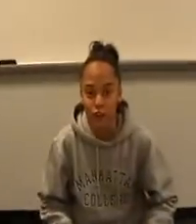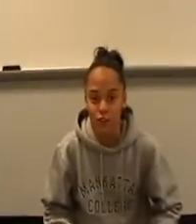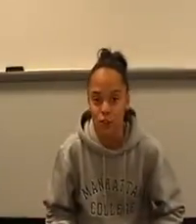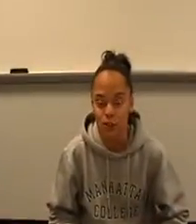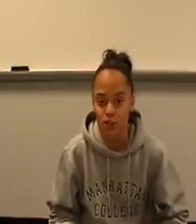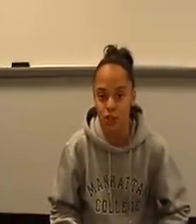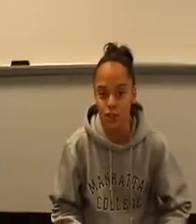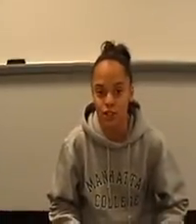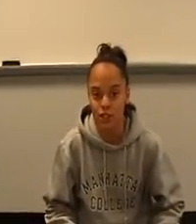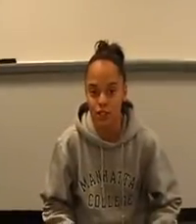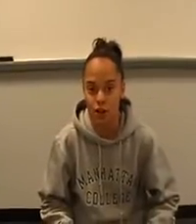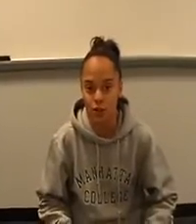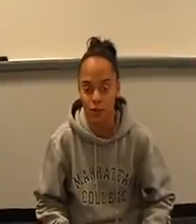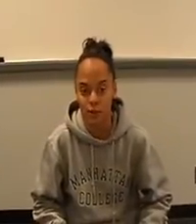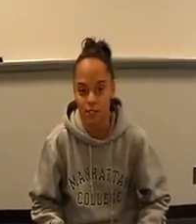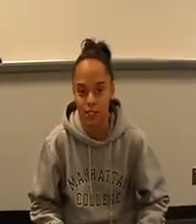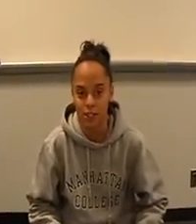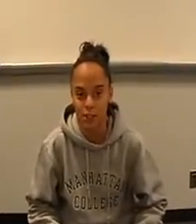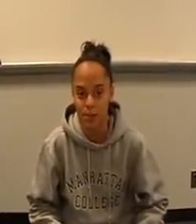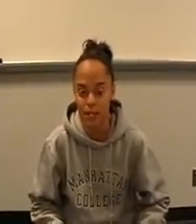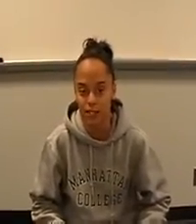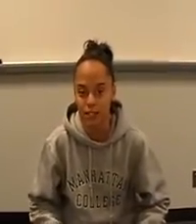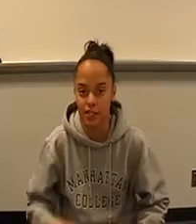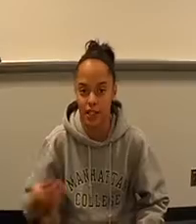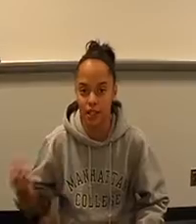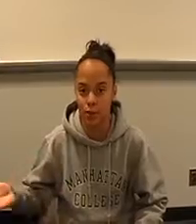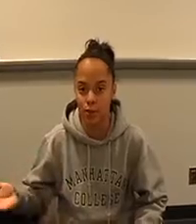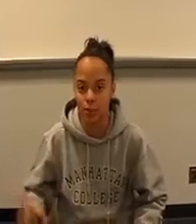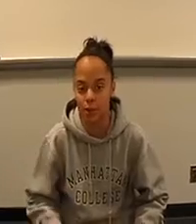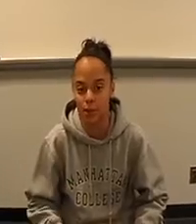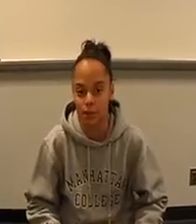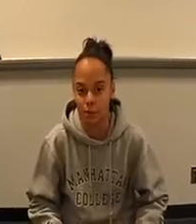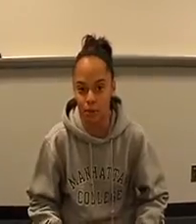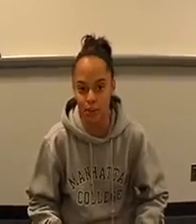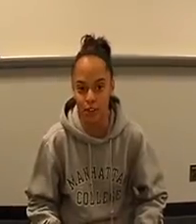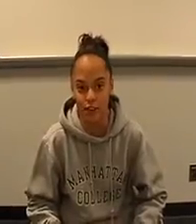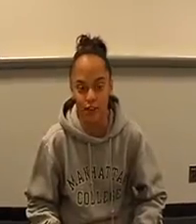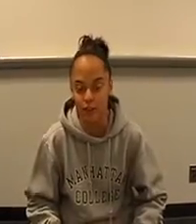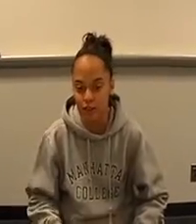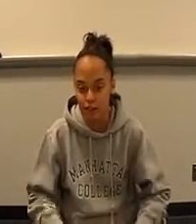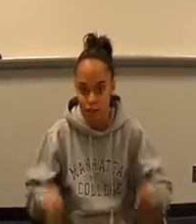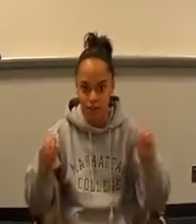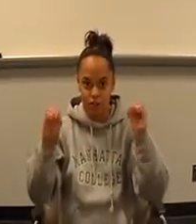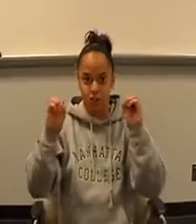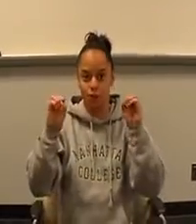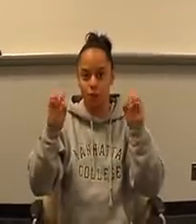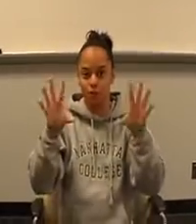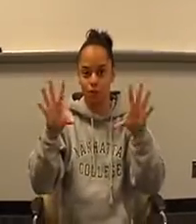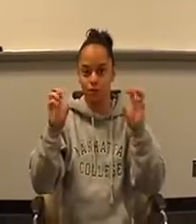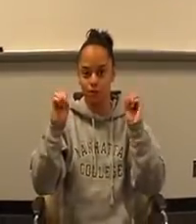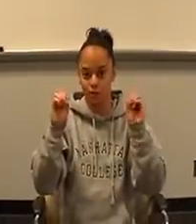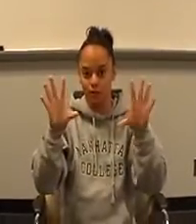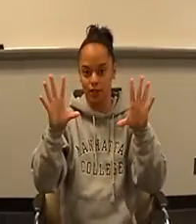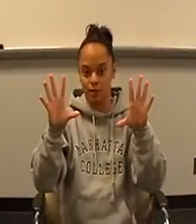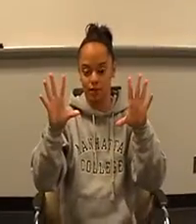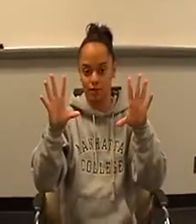First we're going to start off slow I'm going to teach you the basics and then we're going to pick it up a little faster. This is Twinkle twinkle